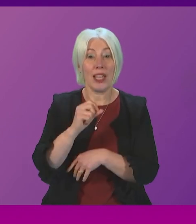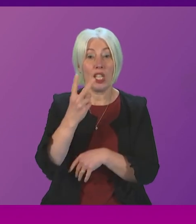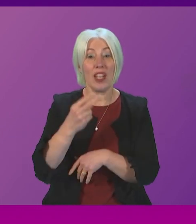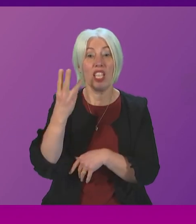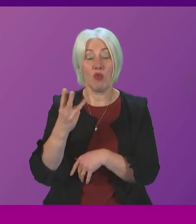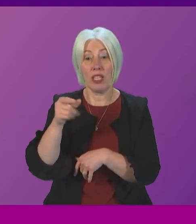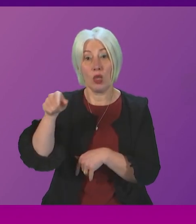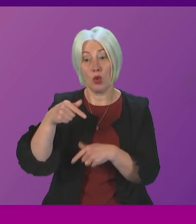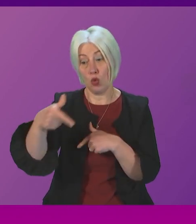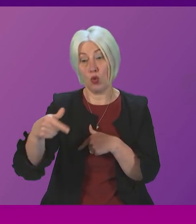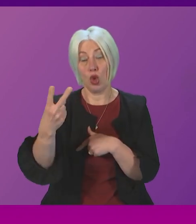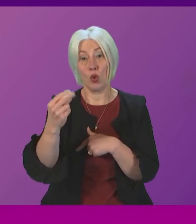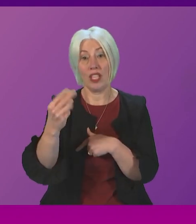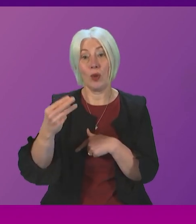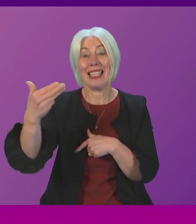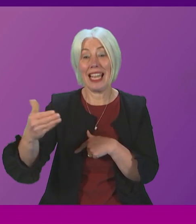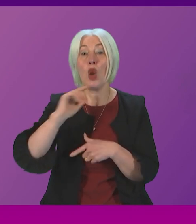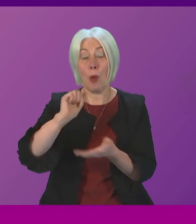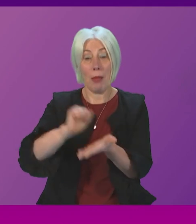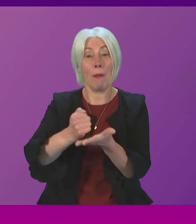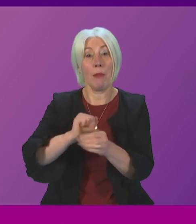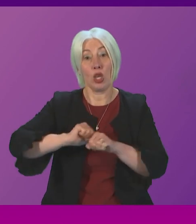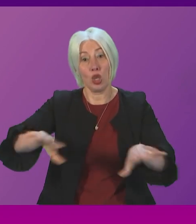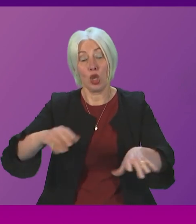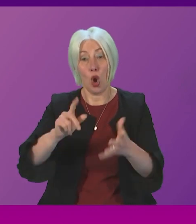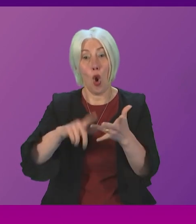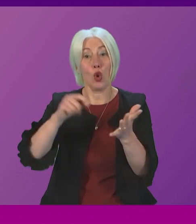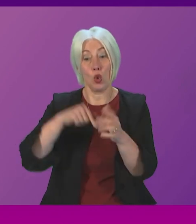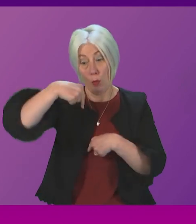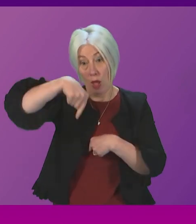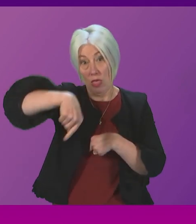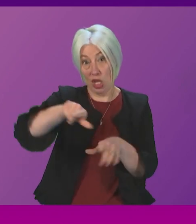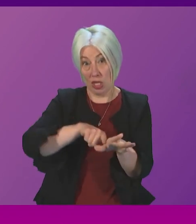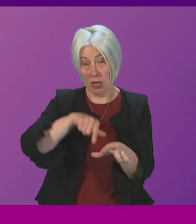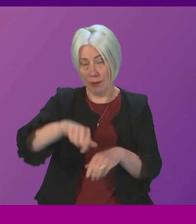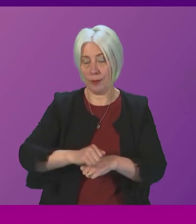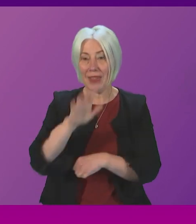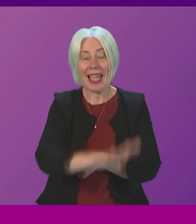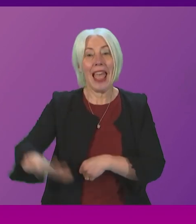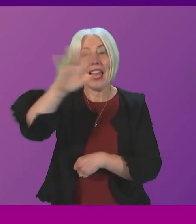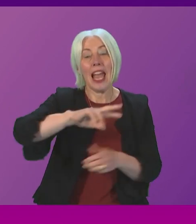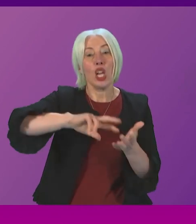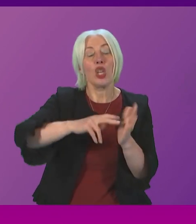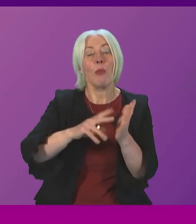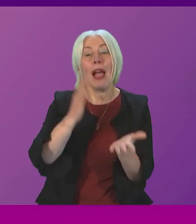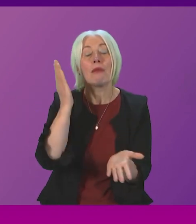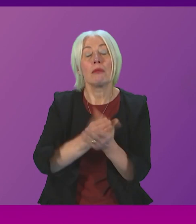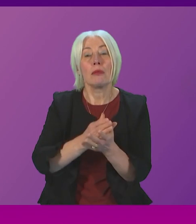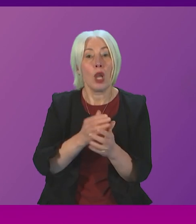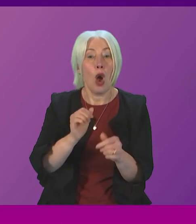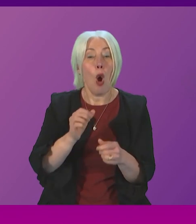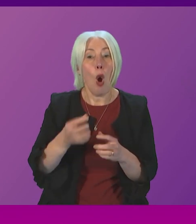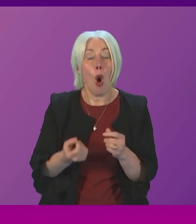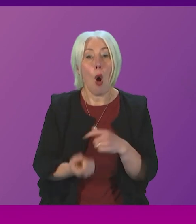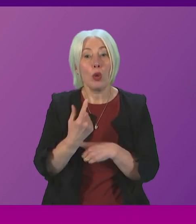2029 is due to be published in October this year the national plan provides a real opportunity to advance our